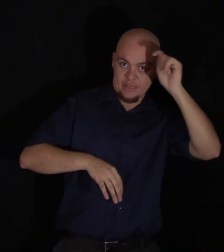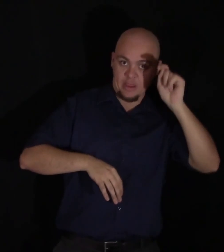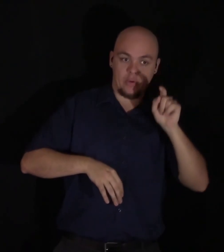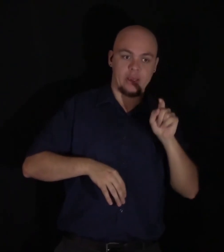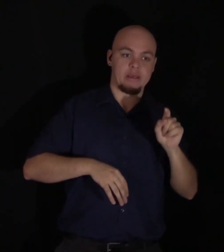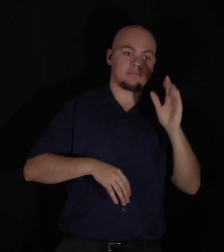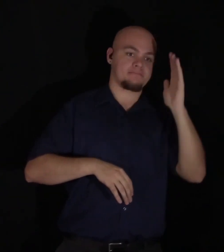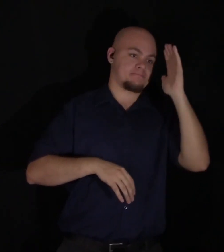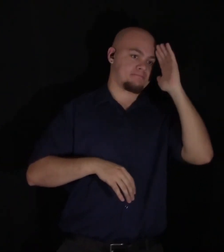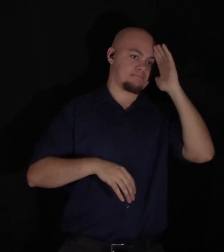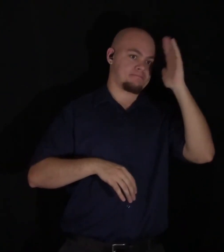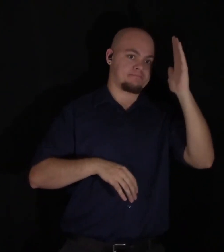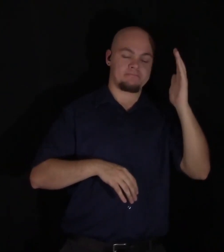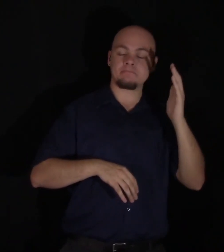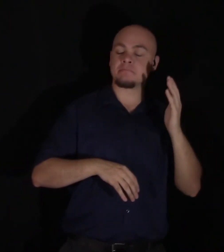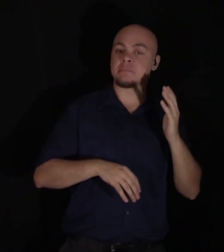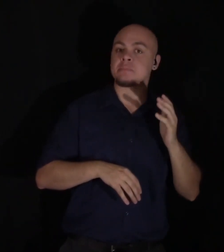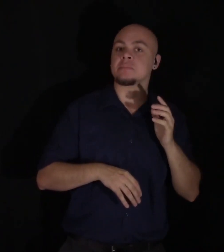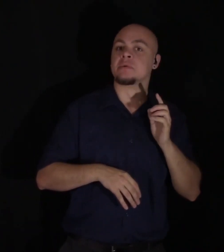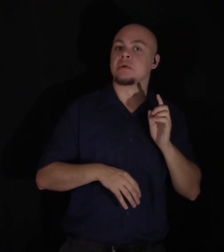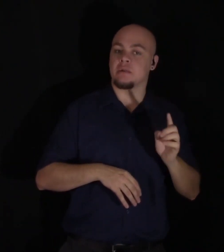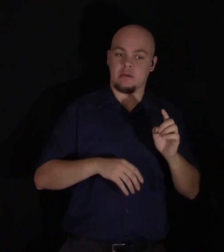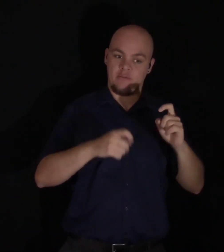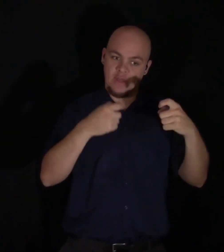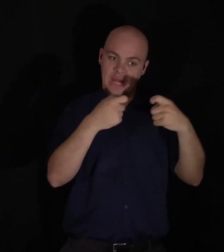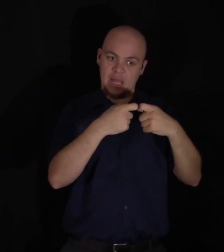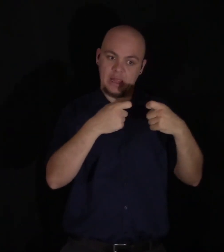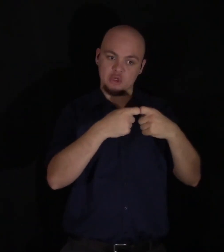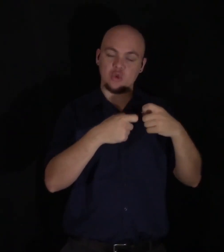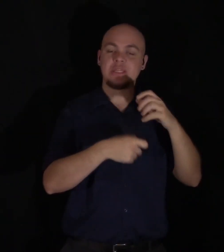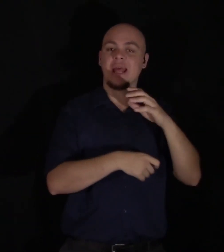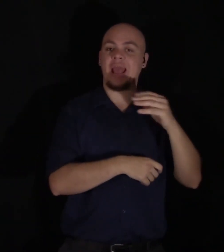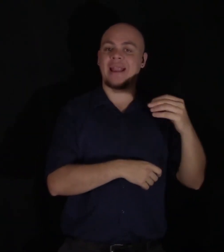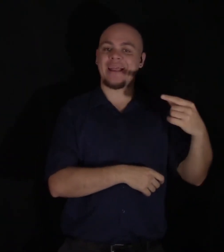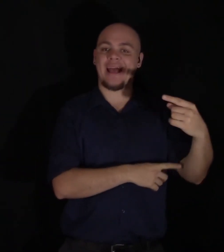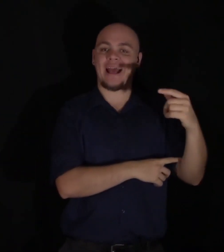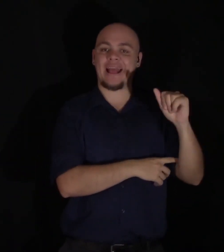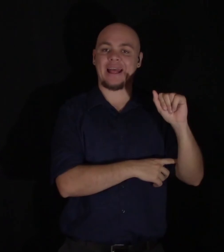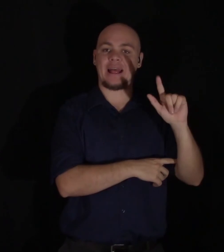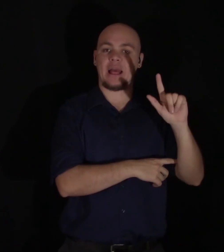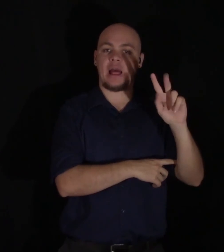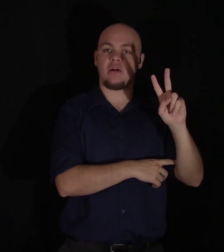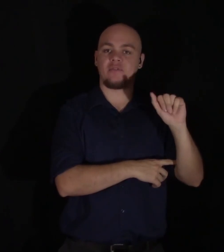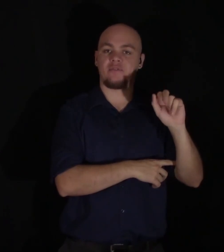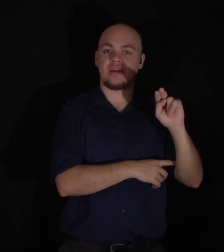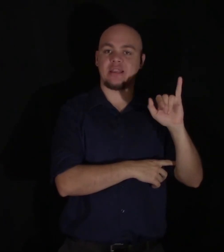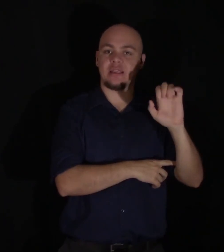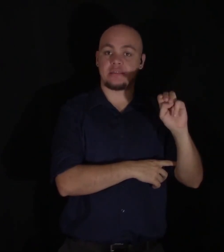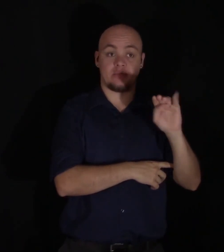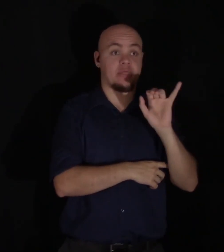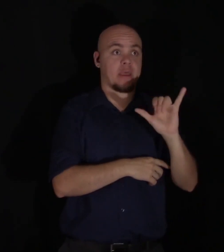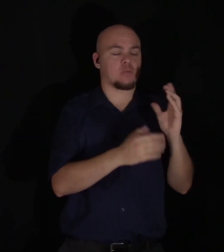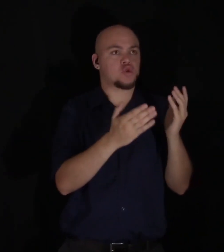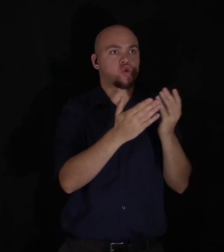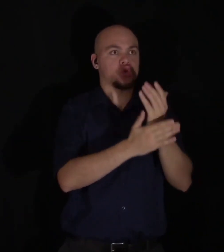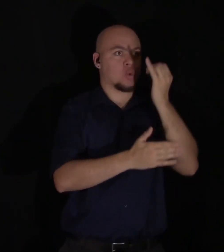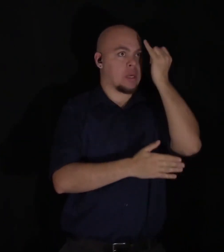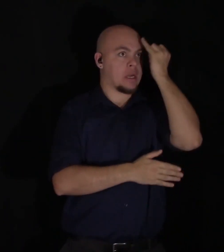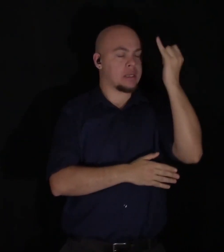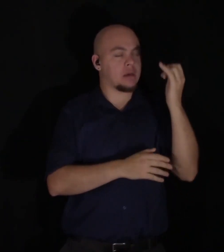on the subject of electricity and galvanism, which was at once new and astonishing to me. All that he